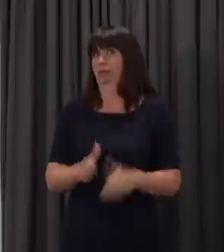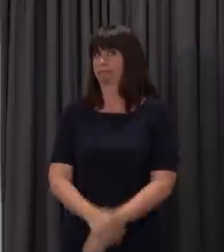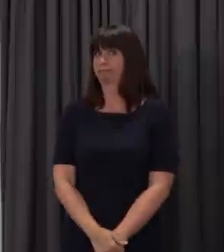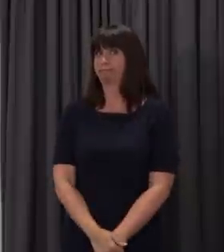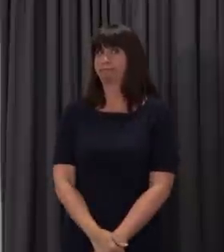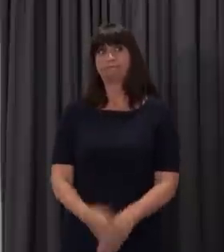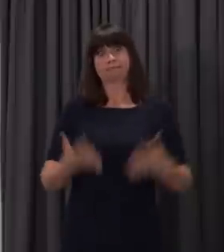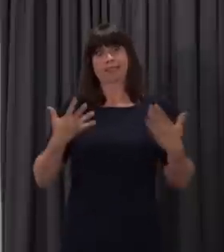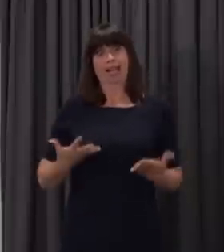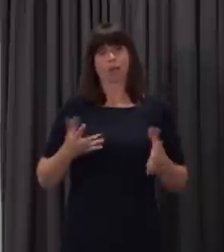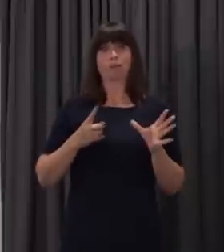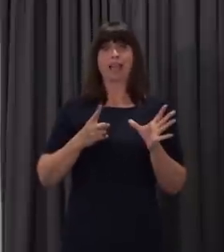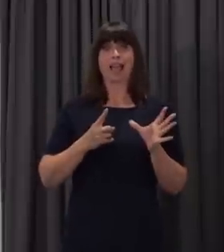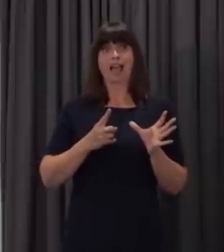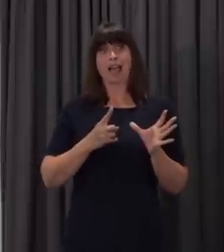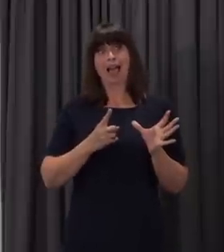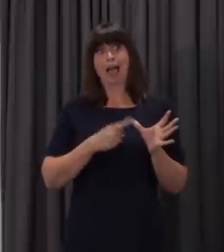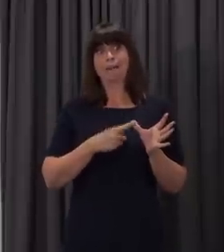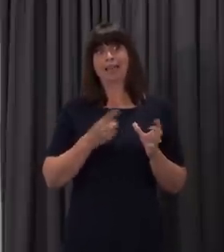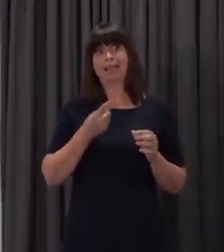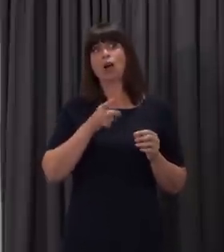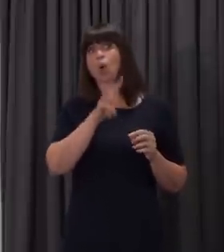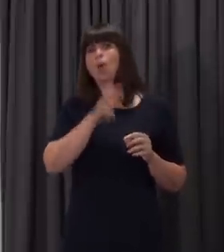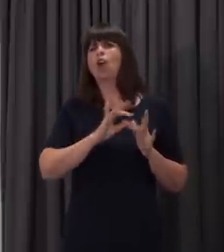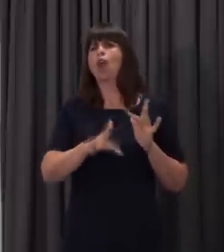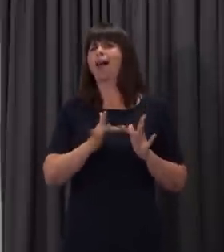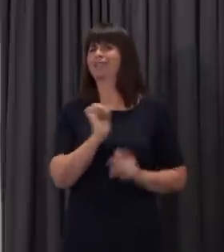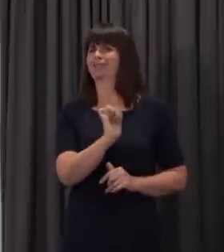Can I now turn to Abbey, Abbey at Wales Online?